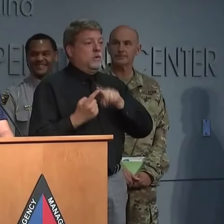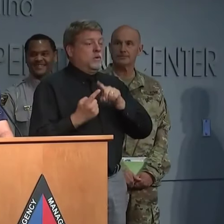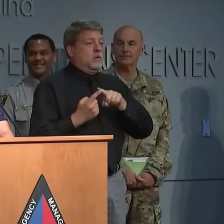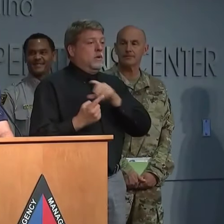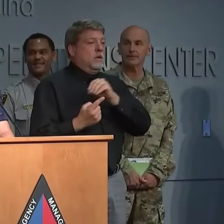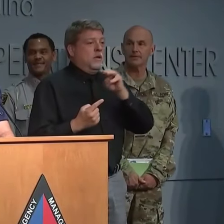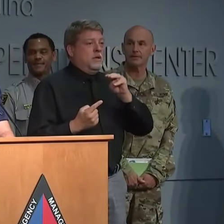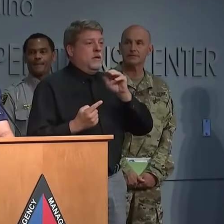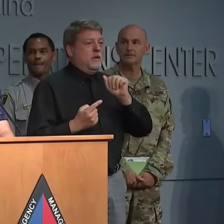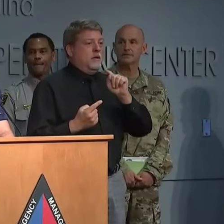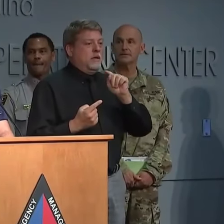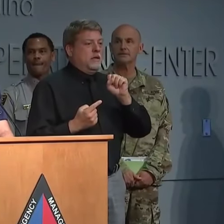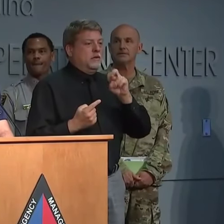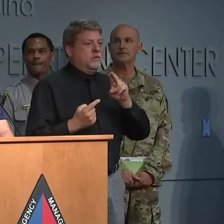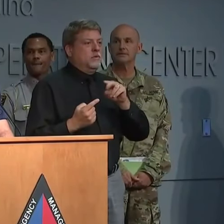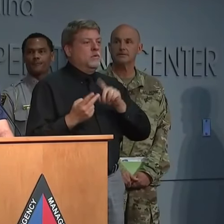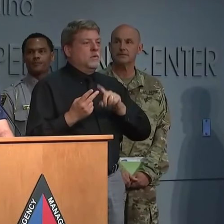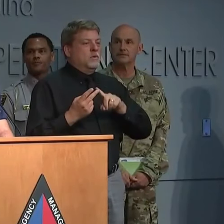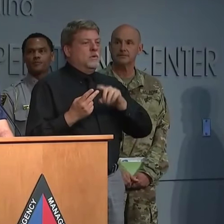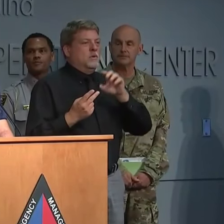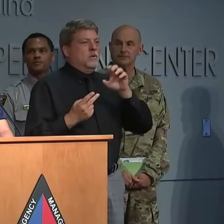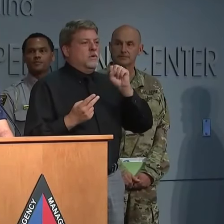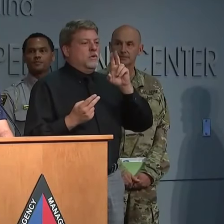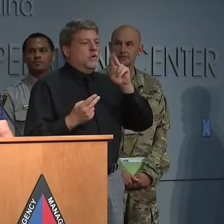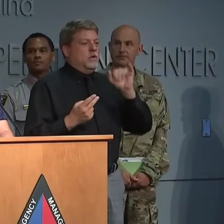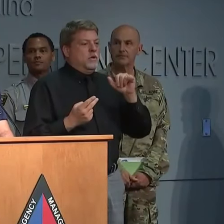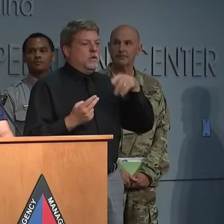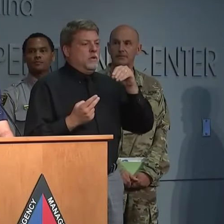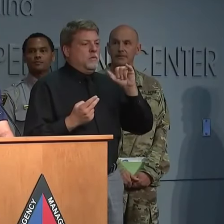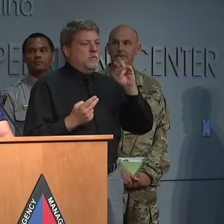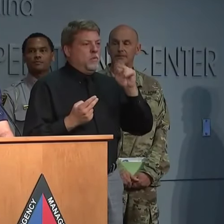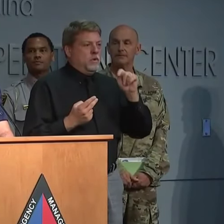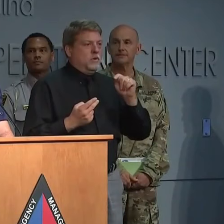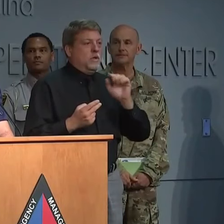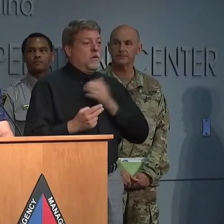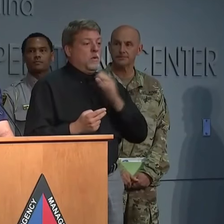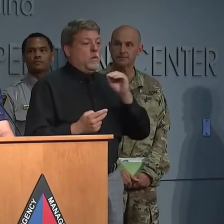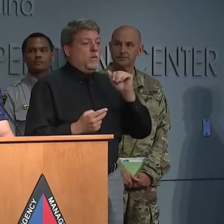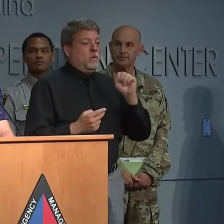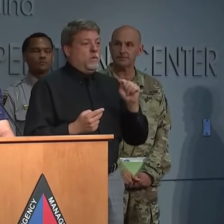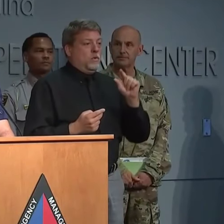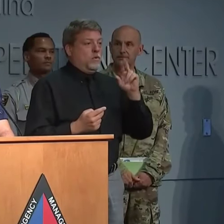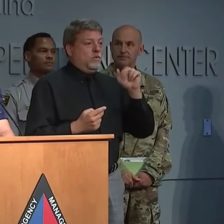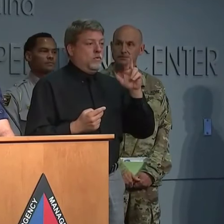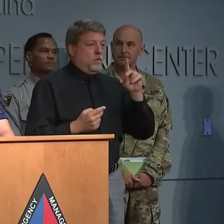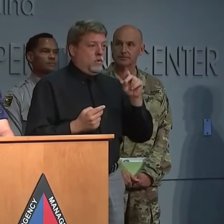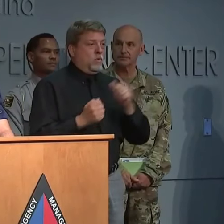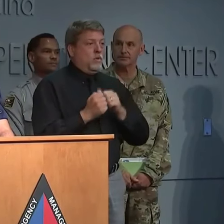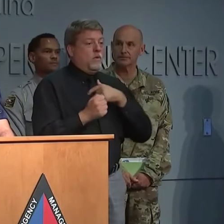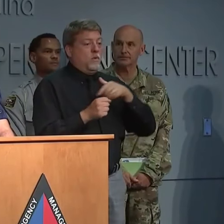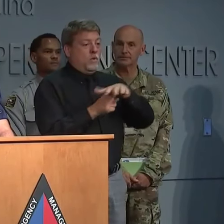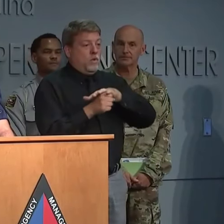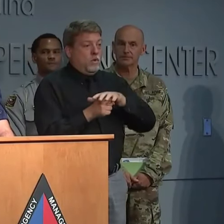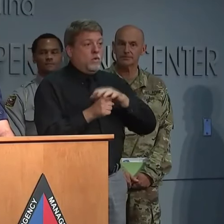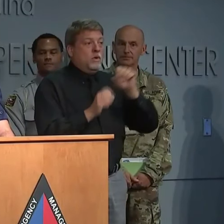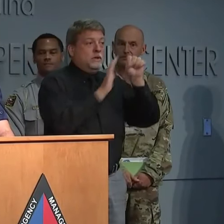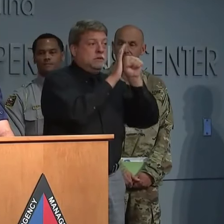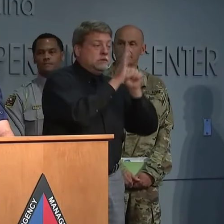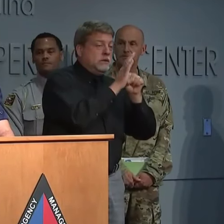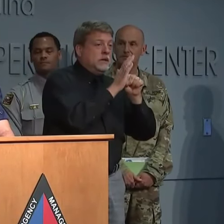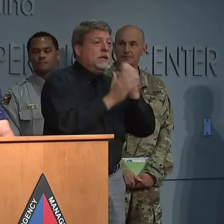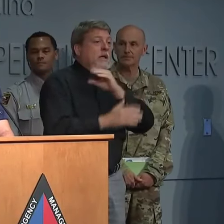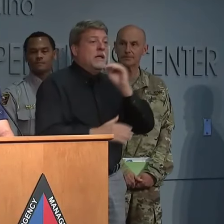military ocean terminal sunny point, the Coast Guard in concert with our local, state, federal,